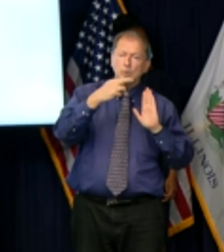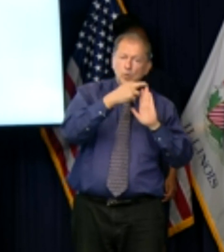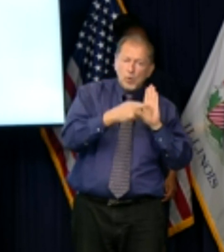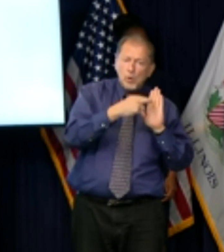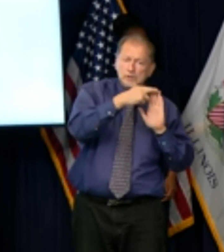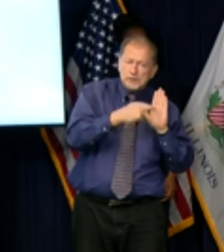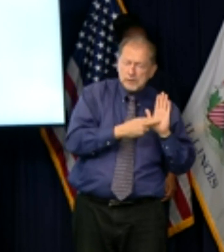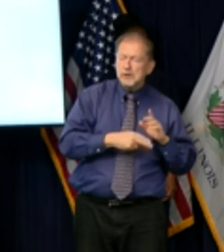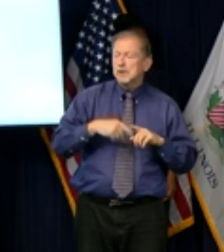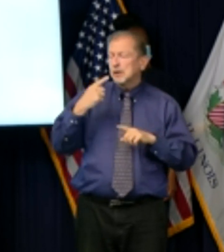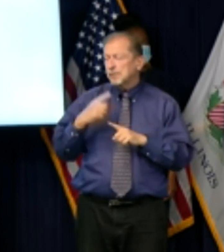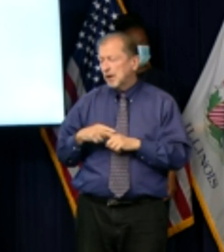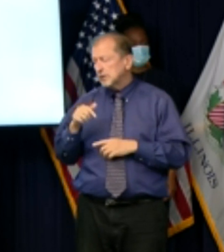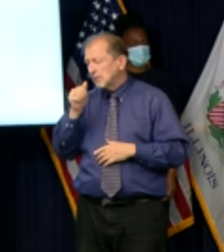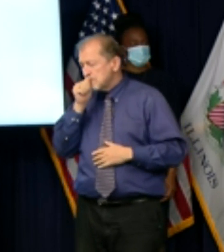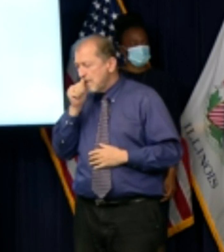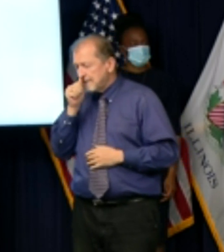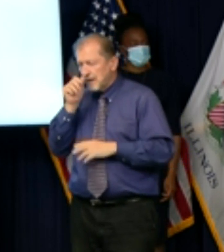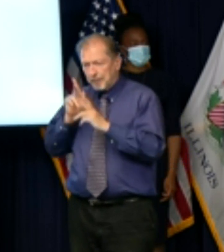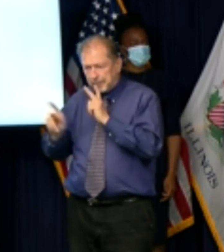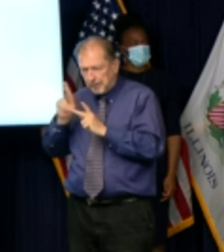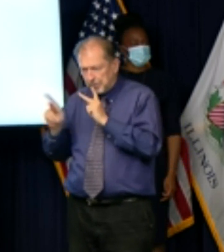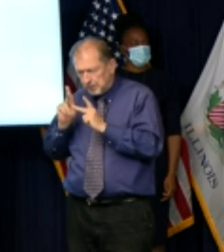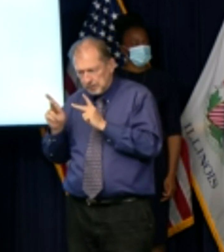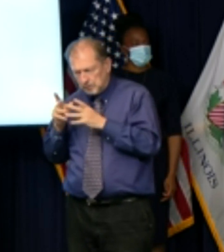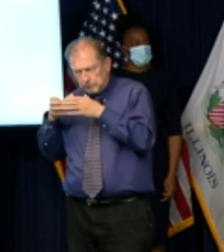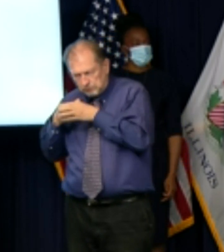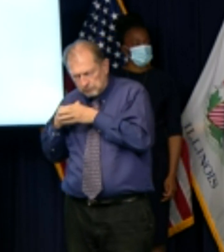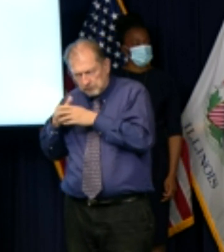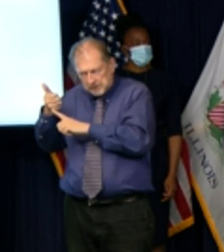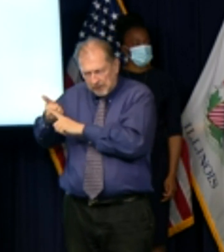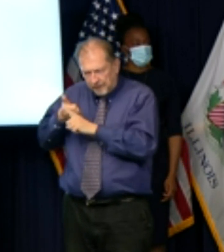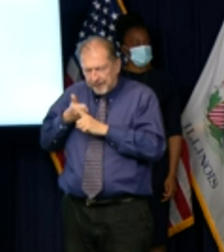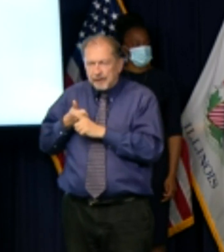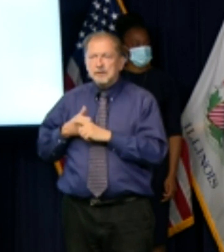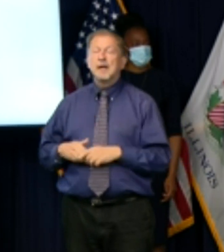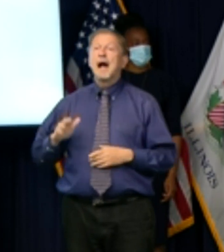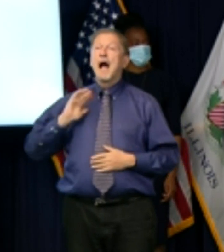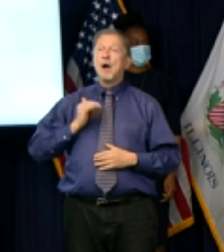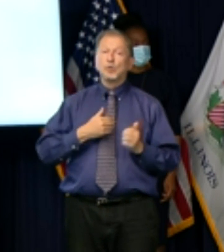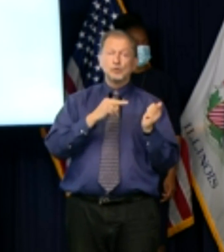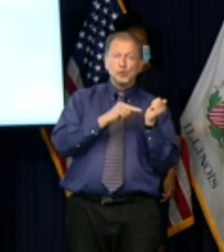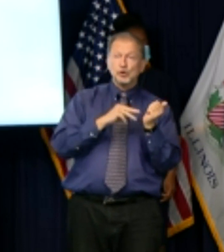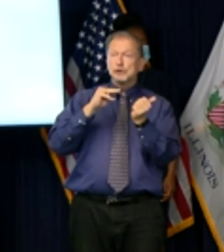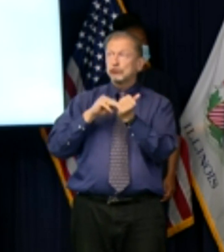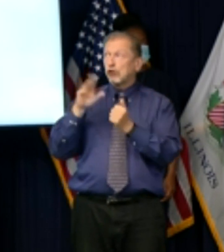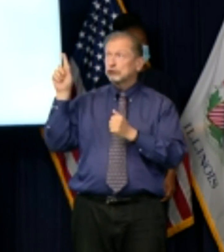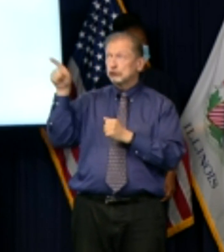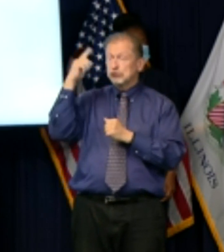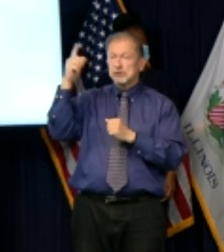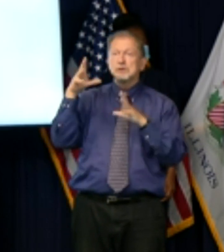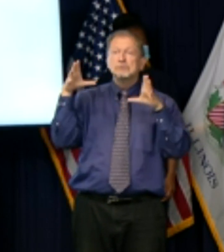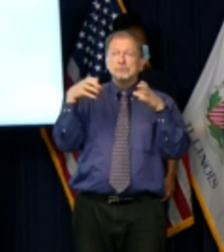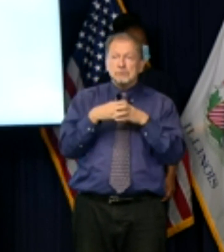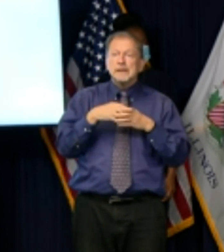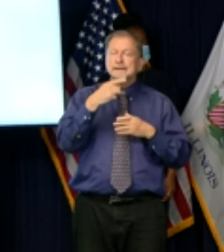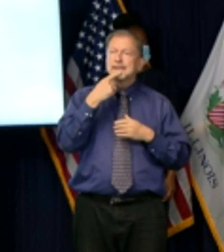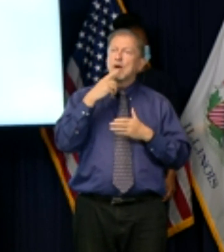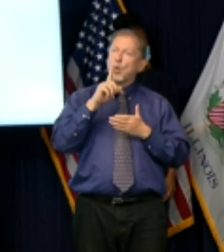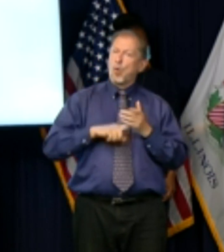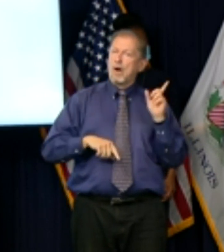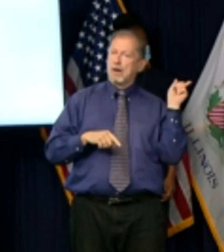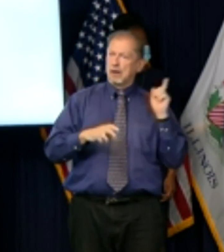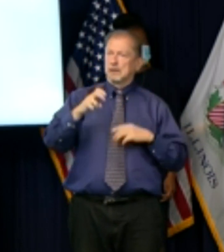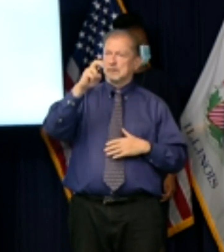i think i speak for my fellow health care workers and our public health experts that the new tier 3 mitigation